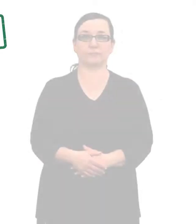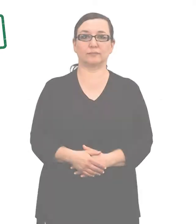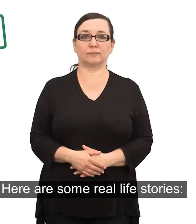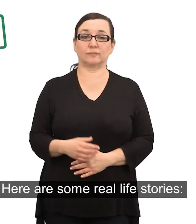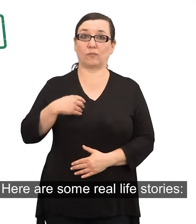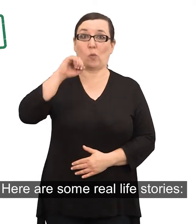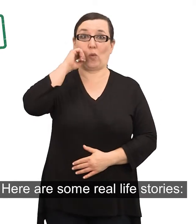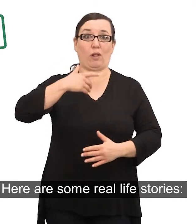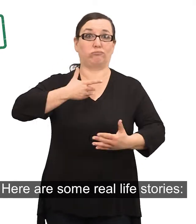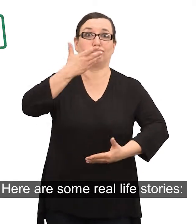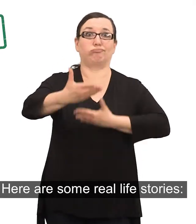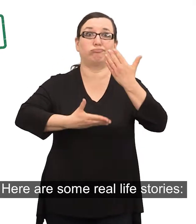Here are some real life stories.